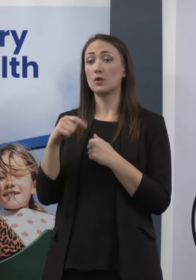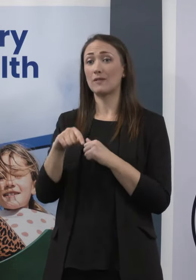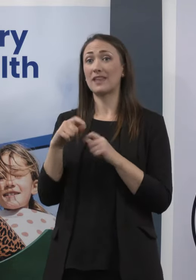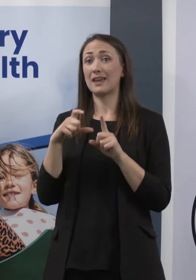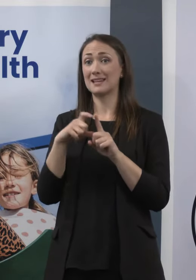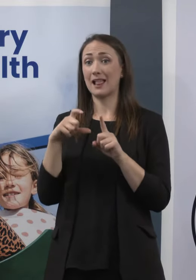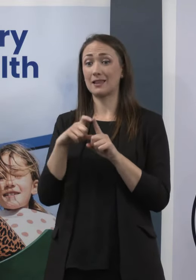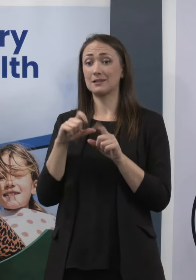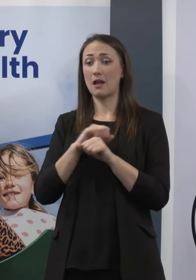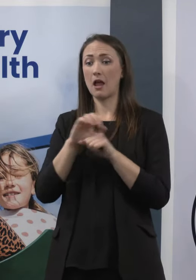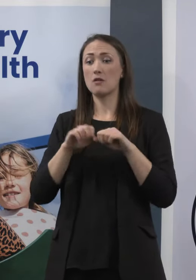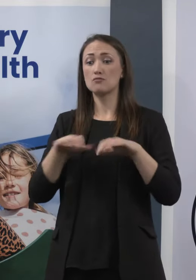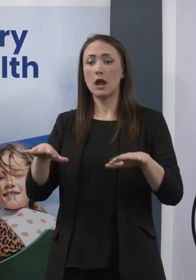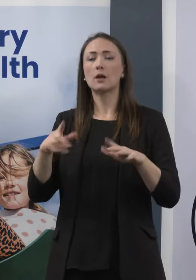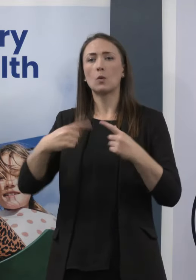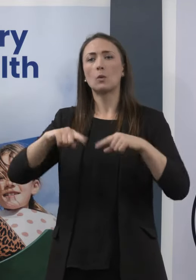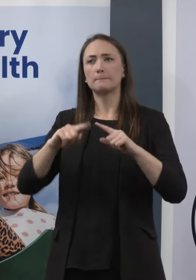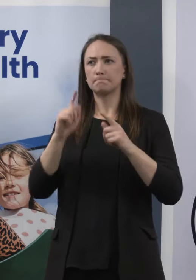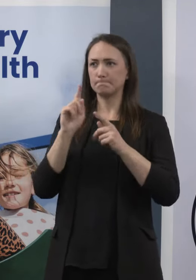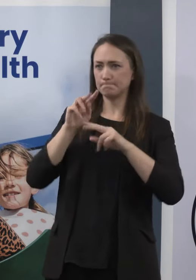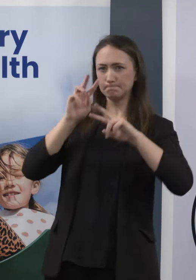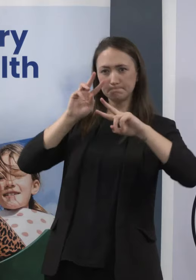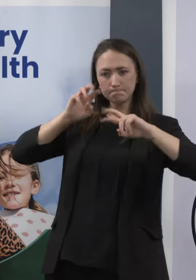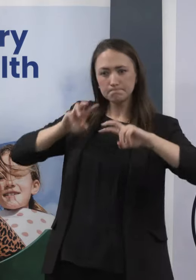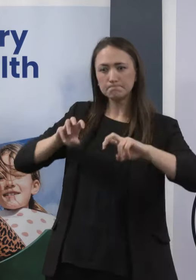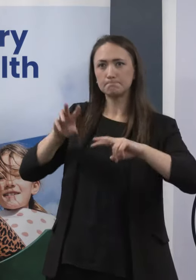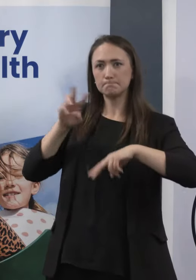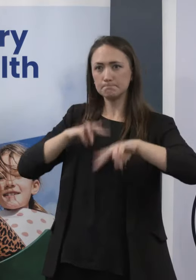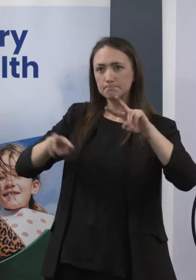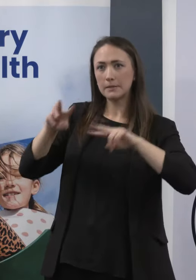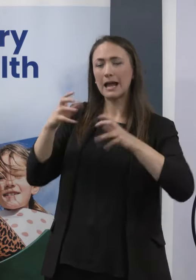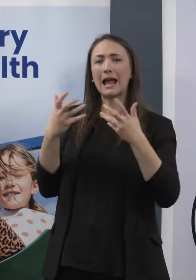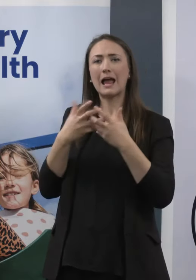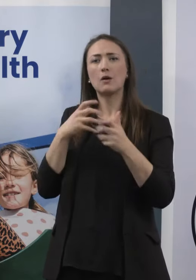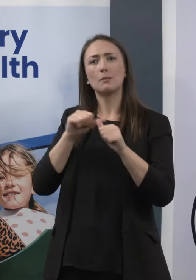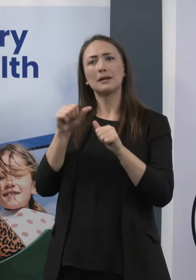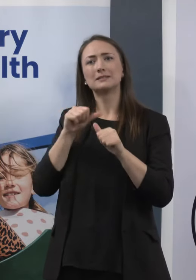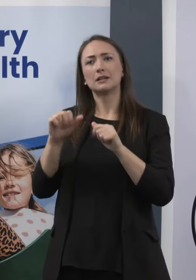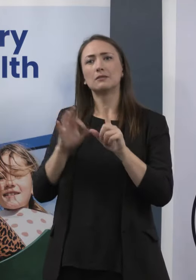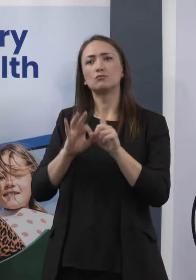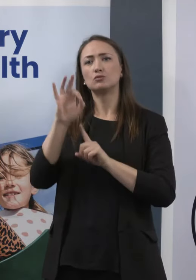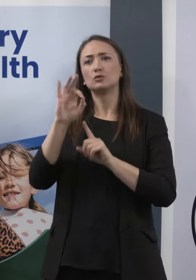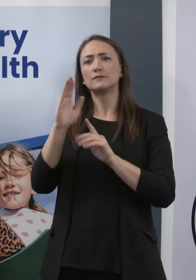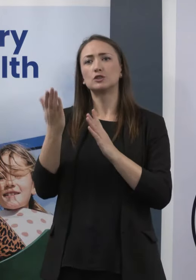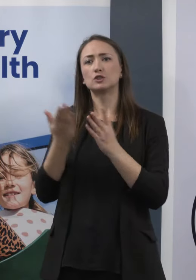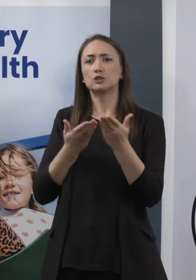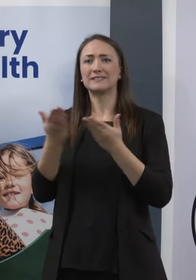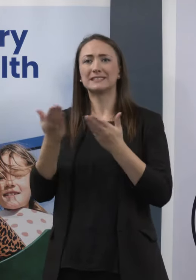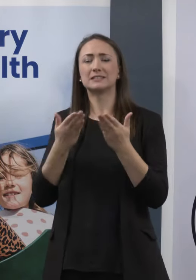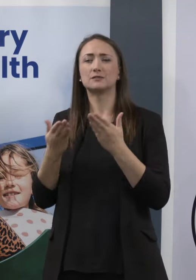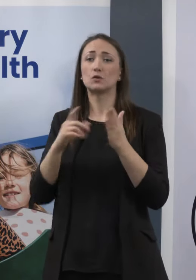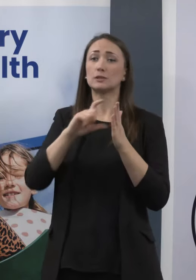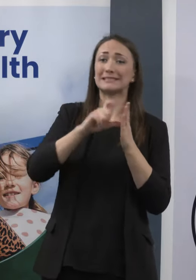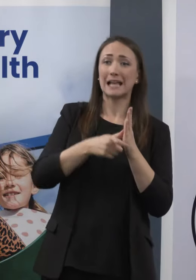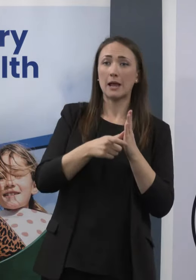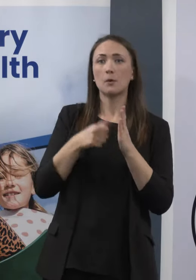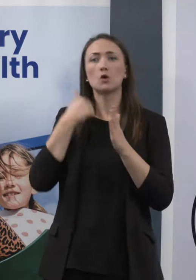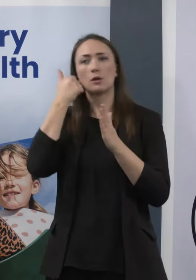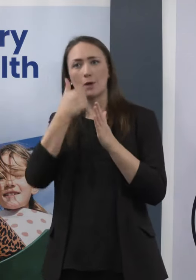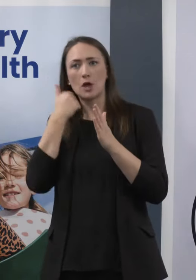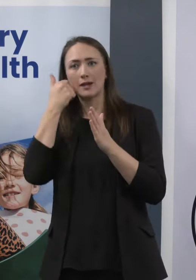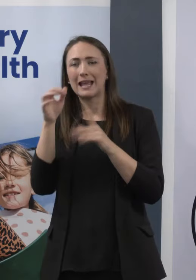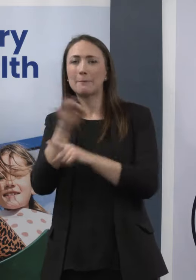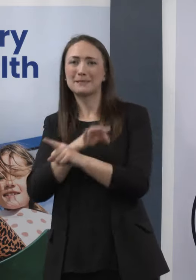to supporting Māori and Pacific and disabled people, about being more coordinated in our